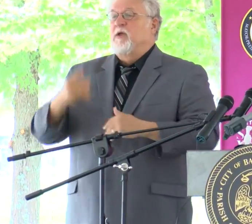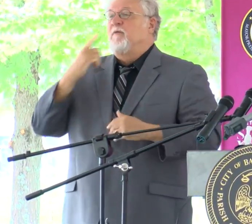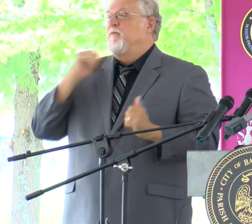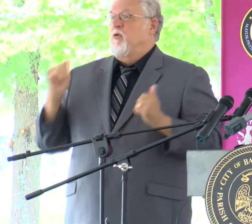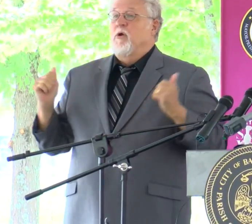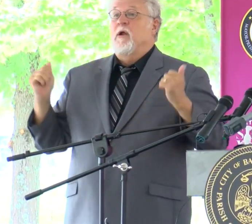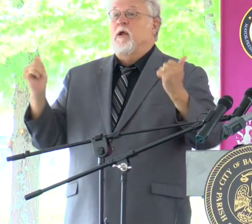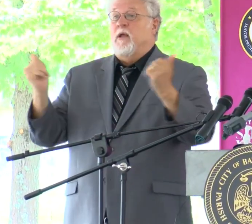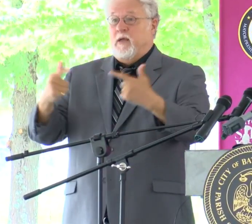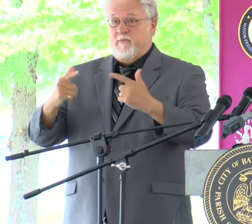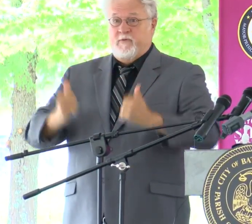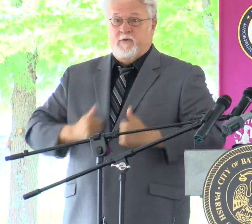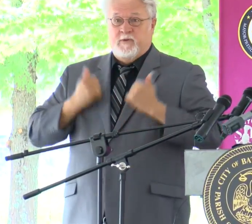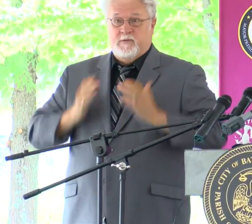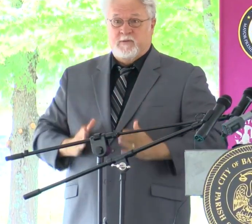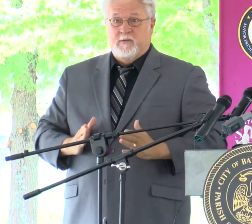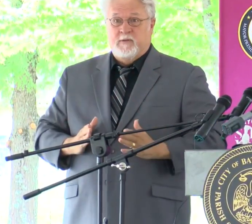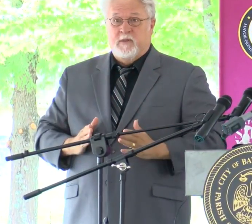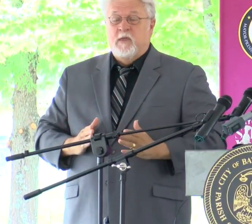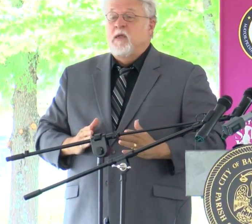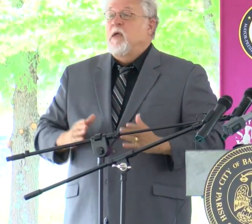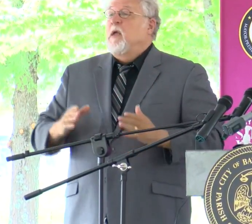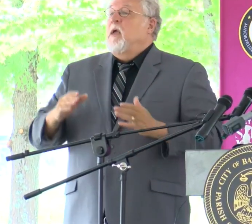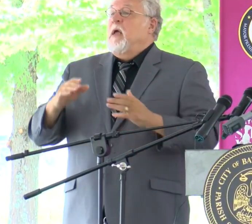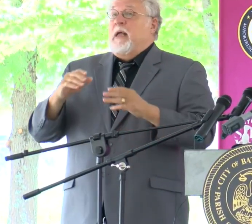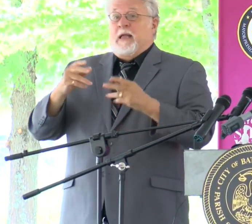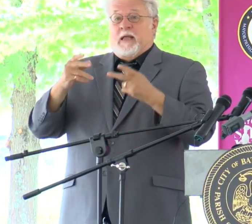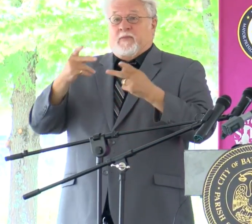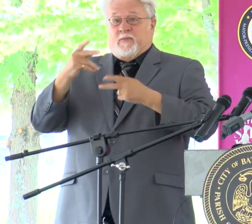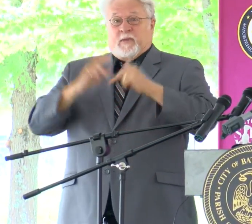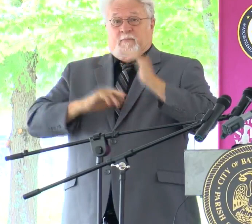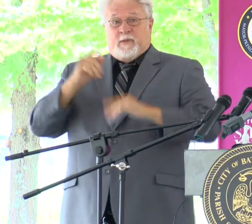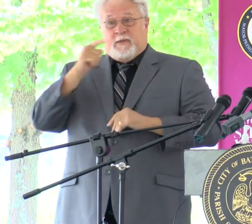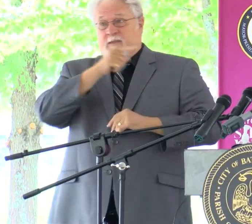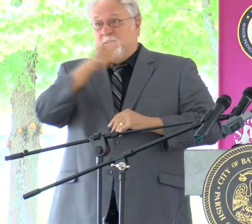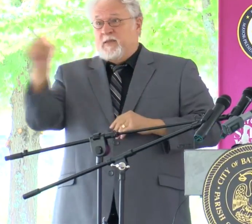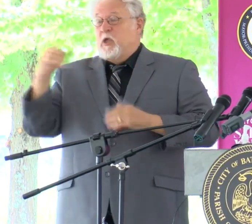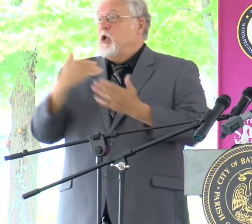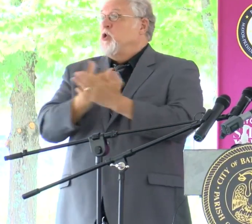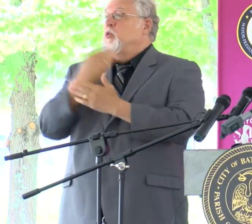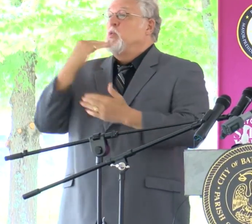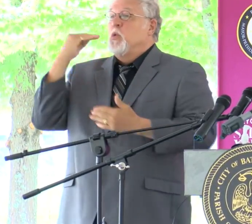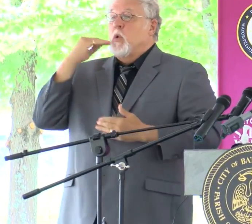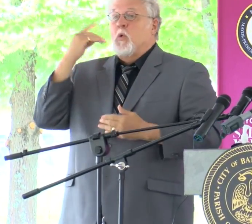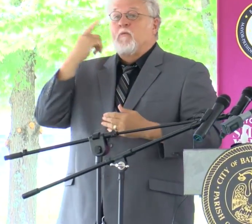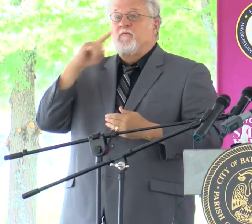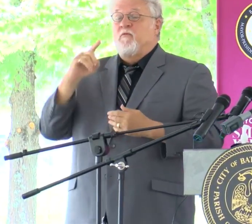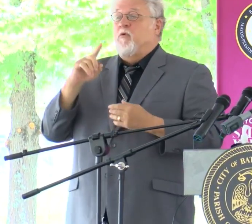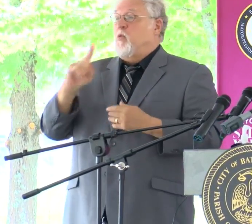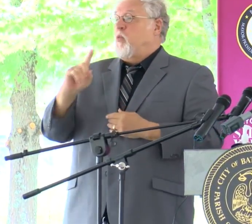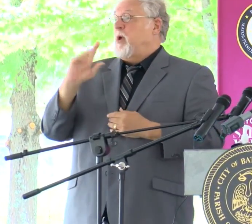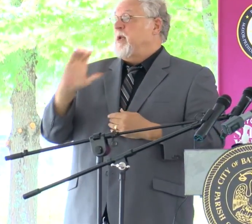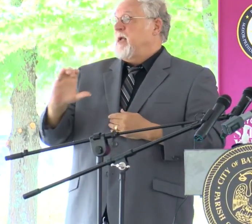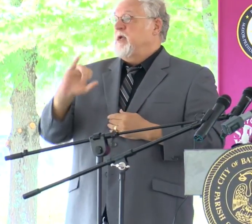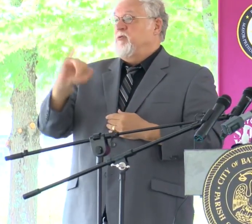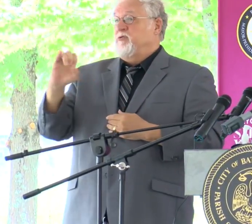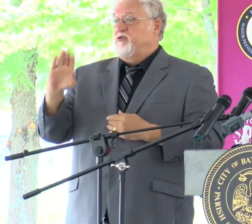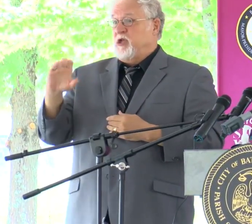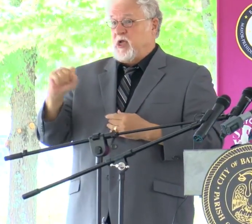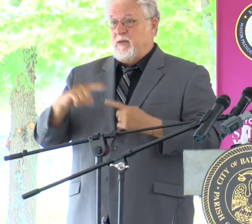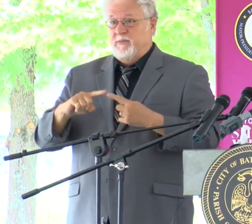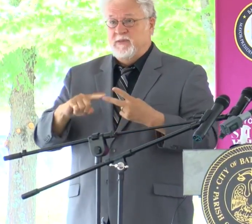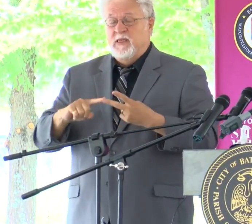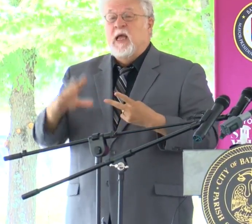every resident. The facility behind us will be the new home to over 100 jobs